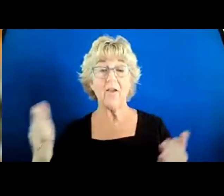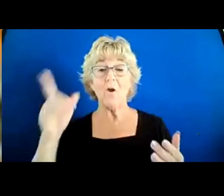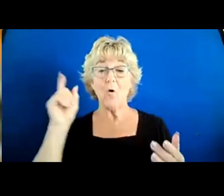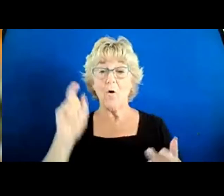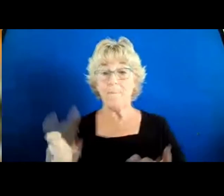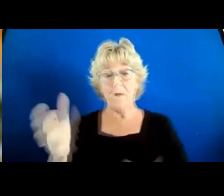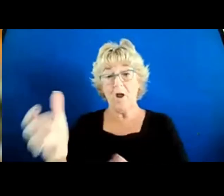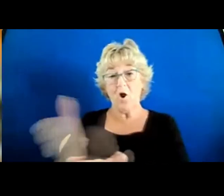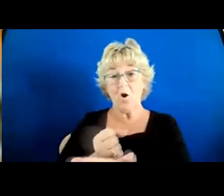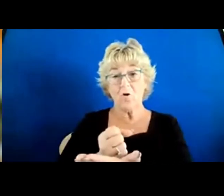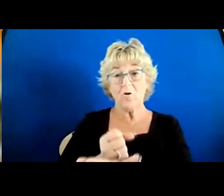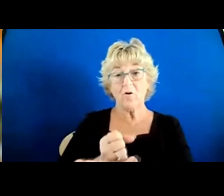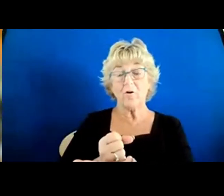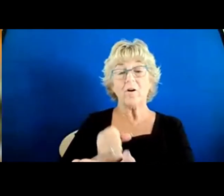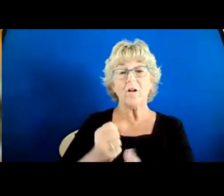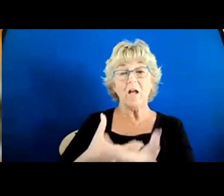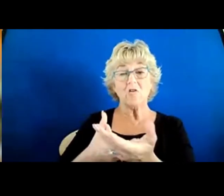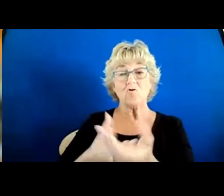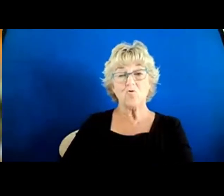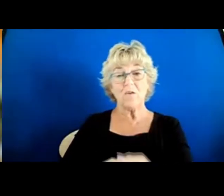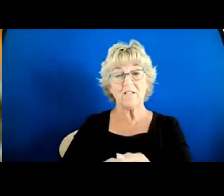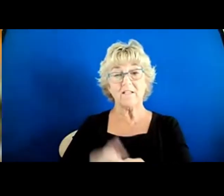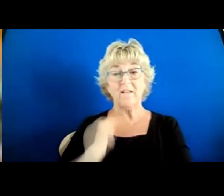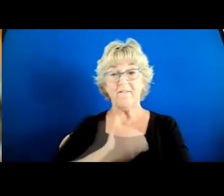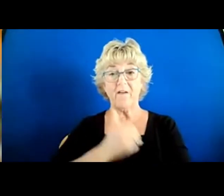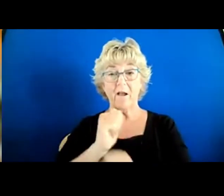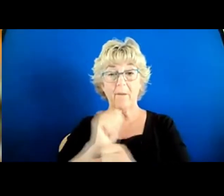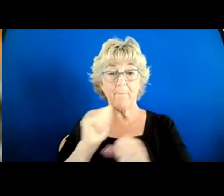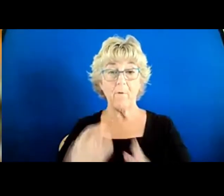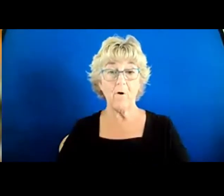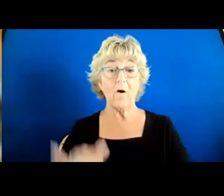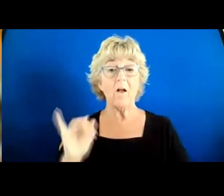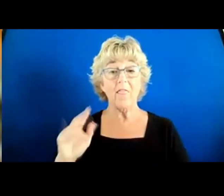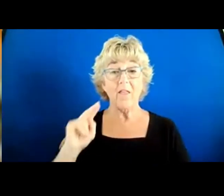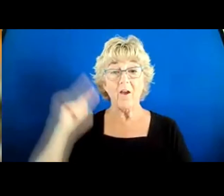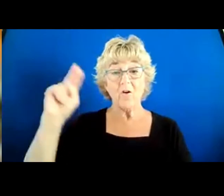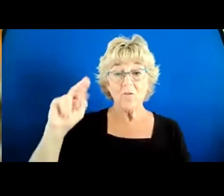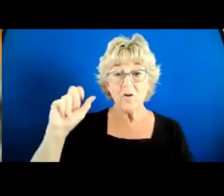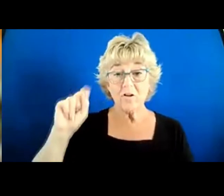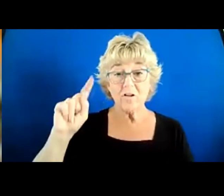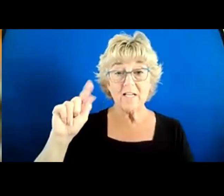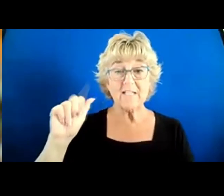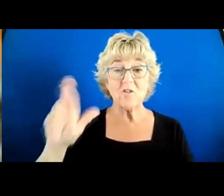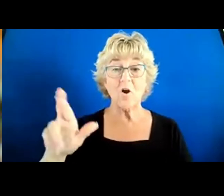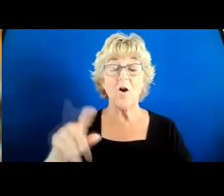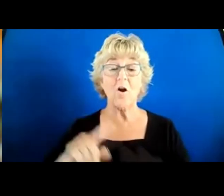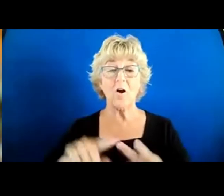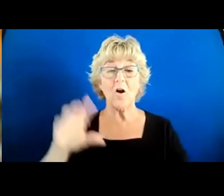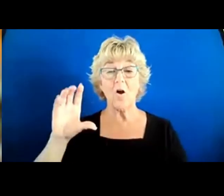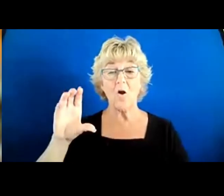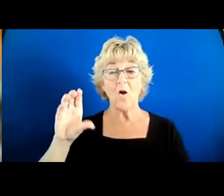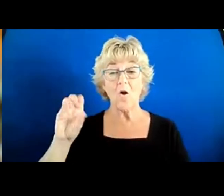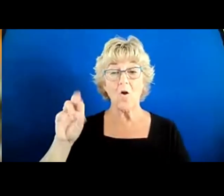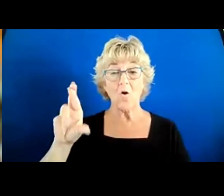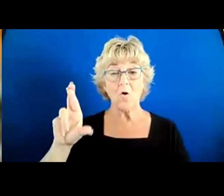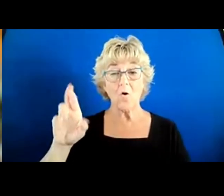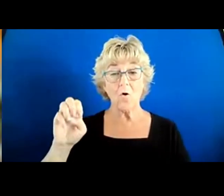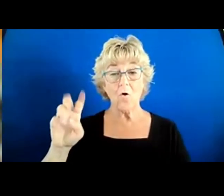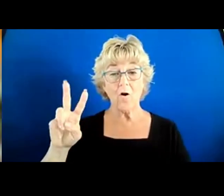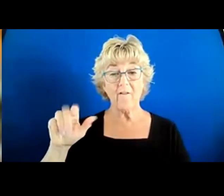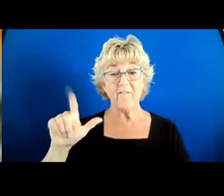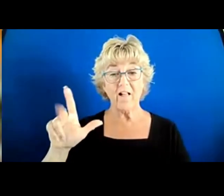earn the trust of our employees. So, this North Star and these core values, they're all kind of